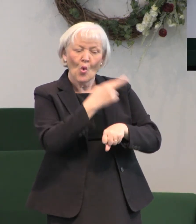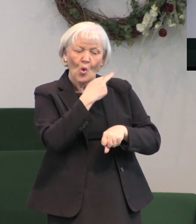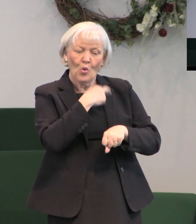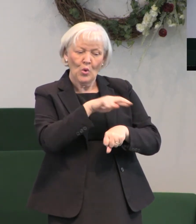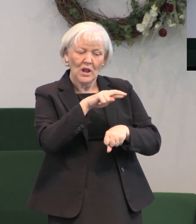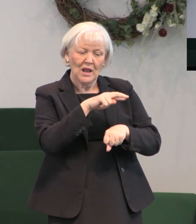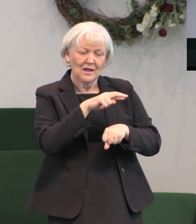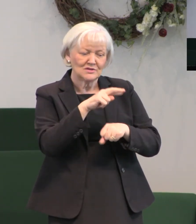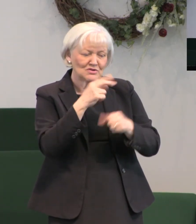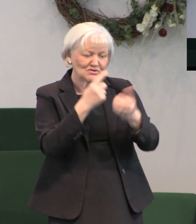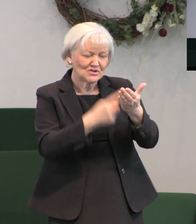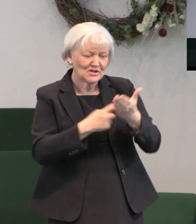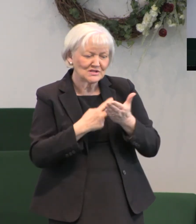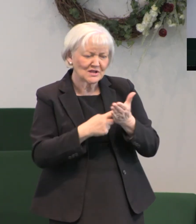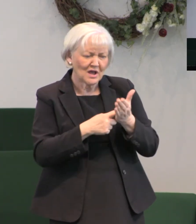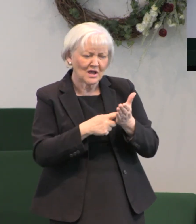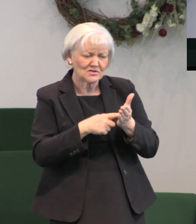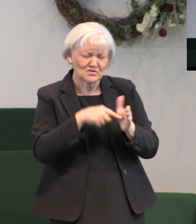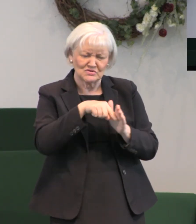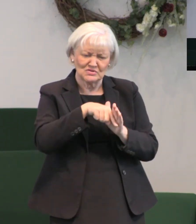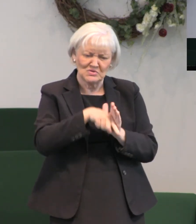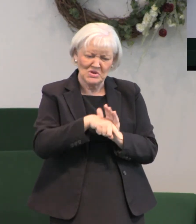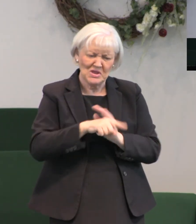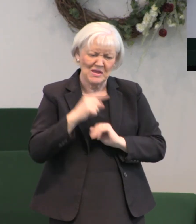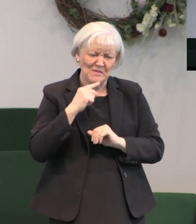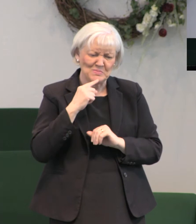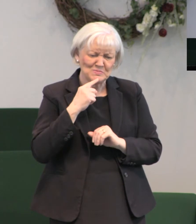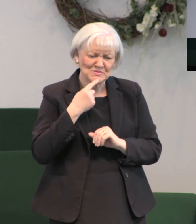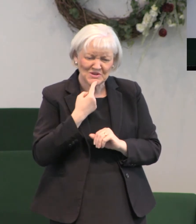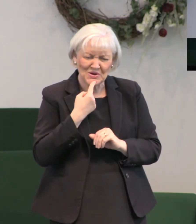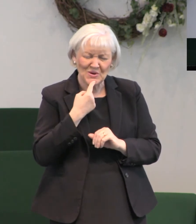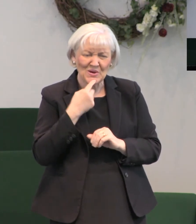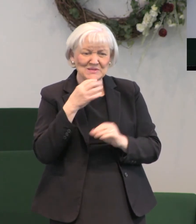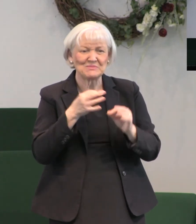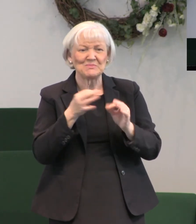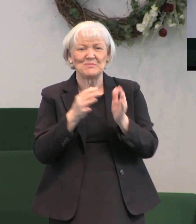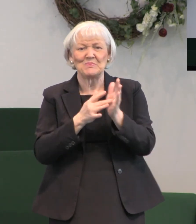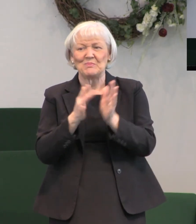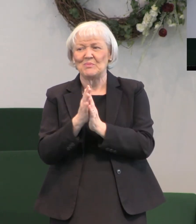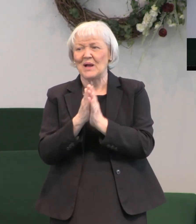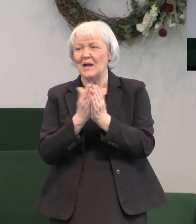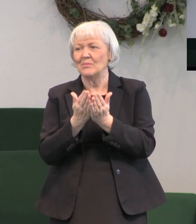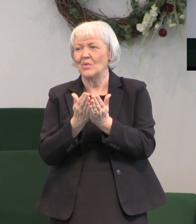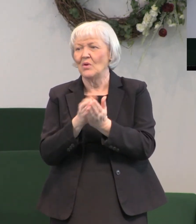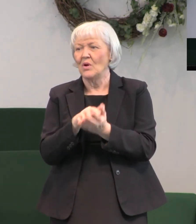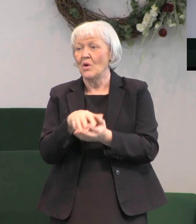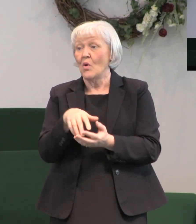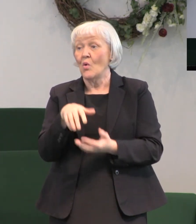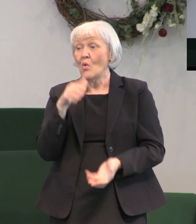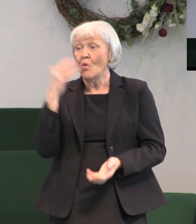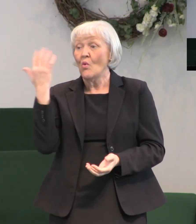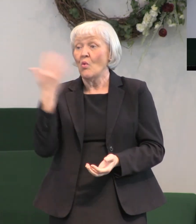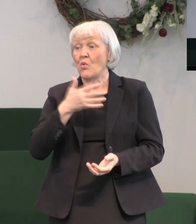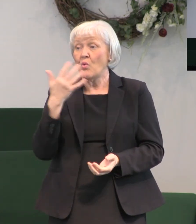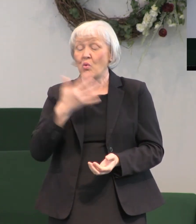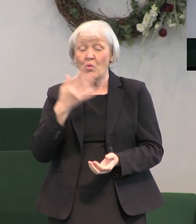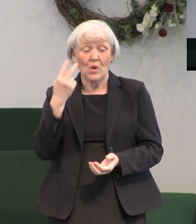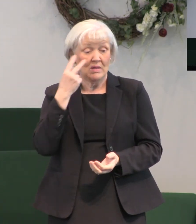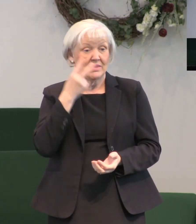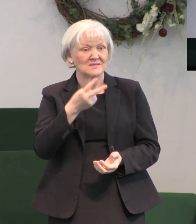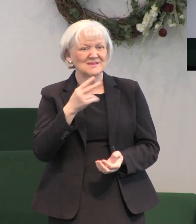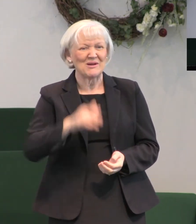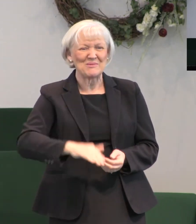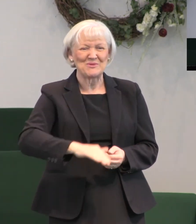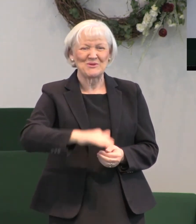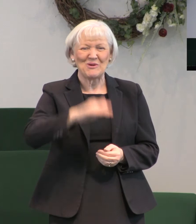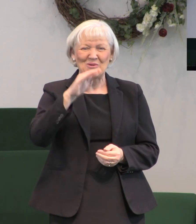with the teachers of the scriptures and they marveled at that. they watched him grow up